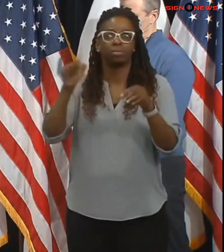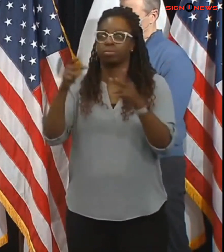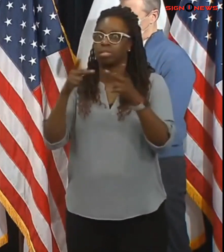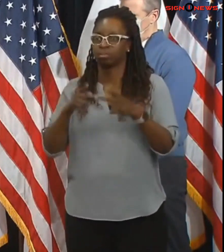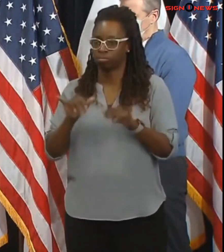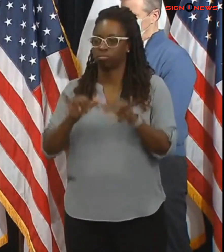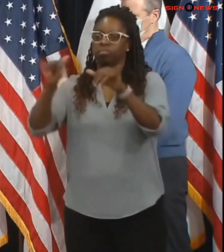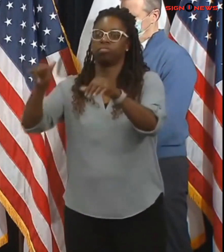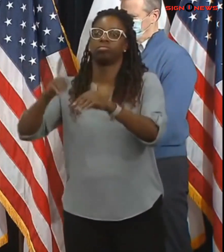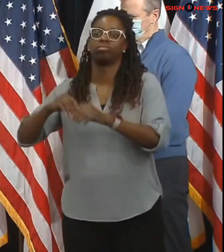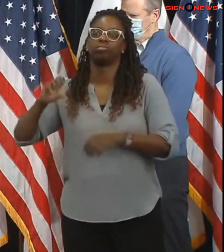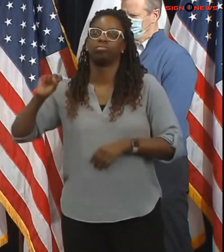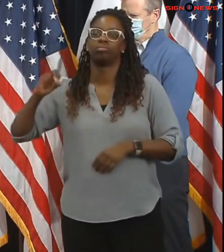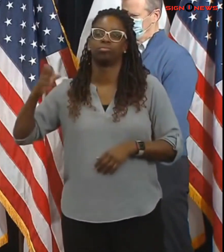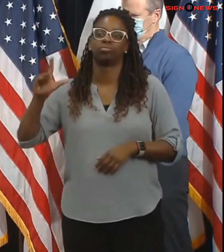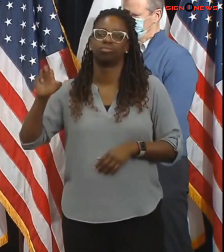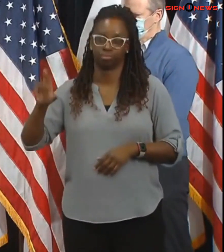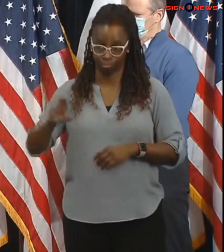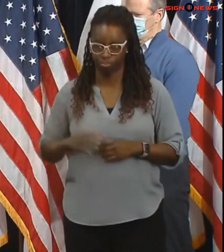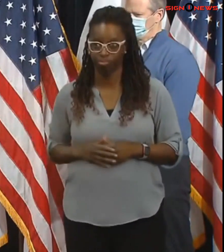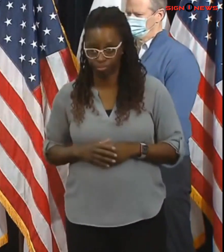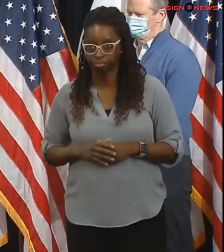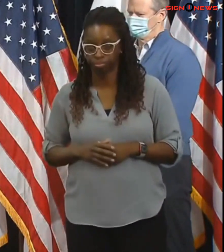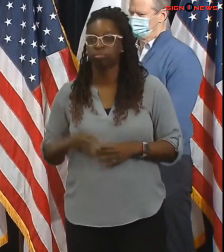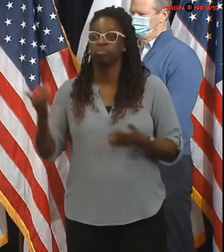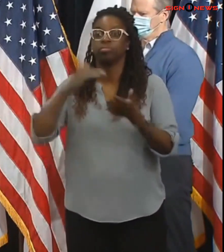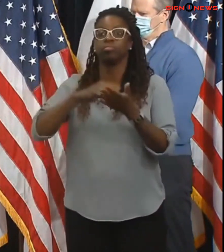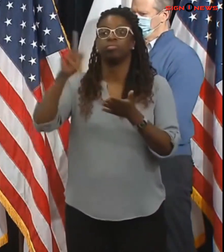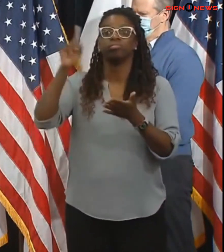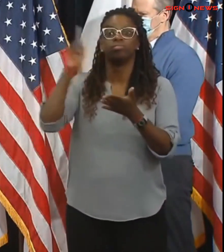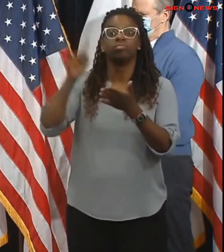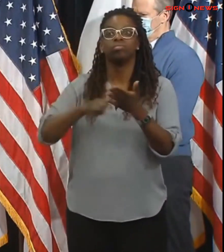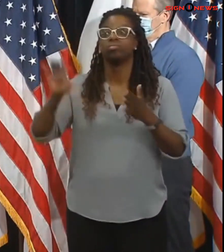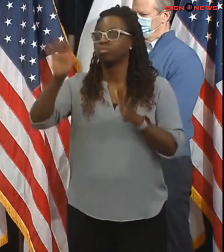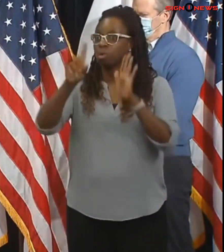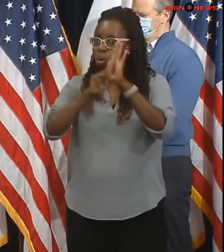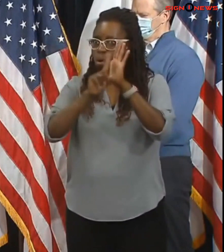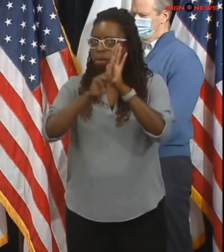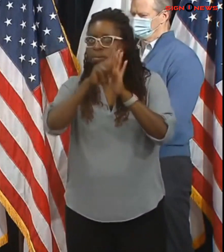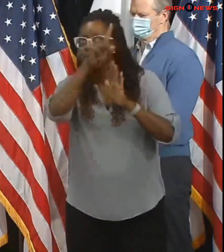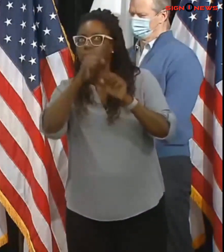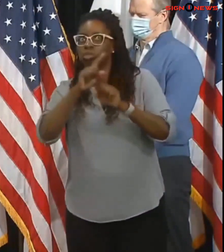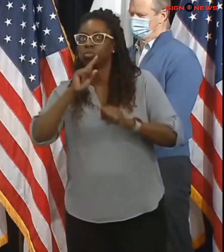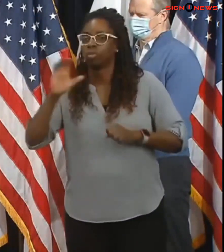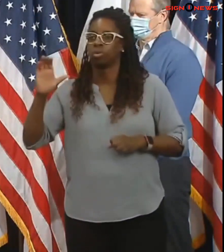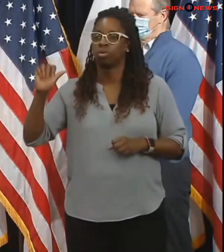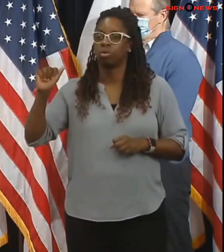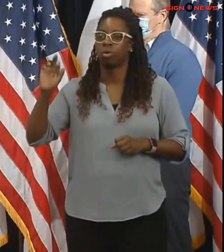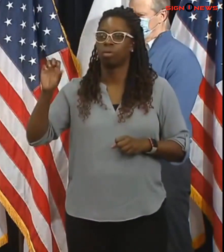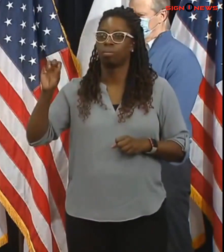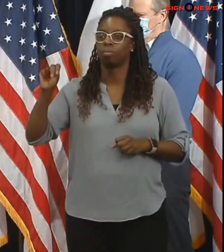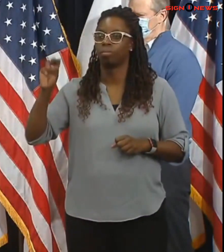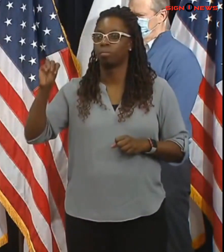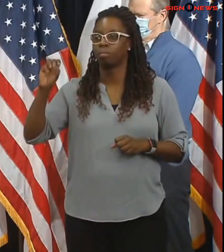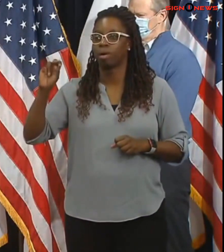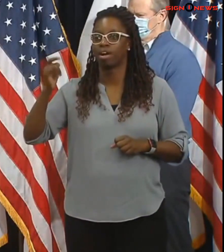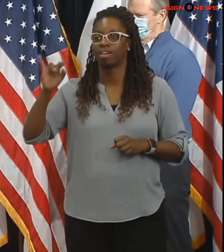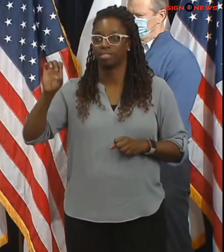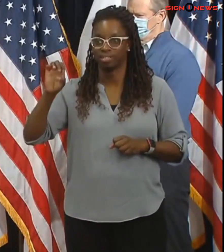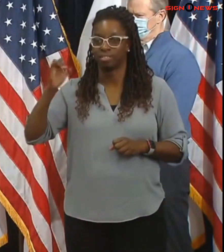monoxide alarms are working and have fresh batteries if you receive dialysis critical medical treatments or home health care